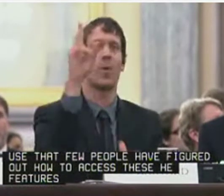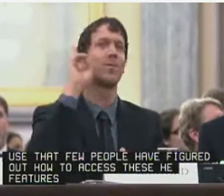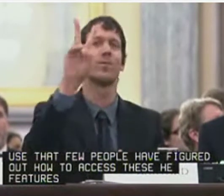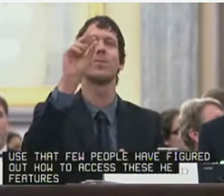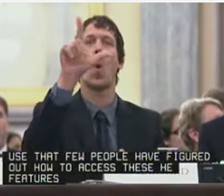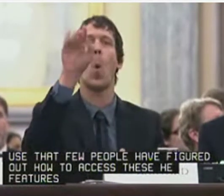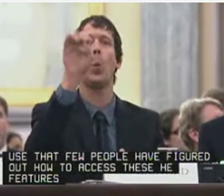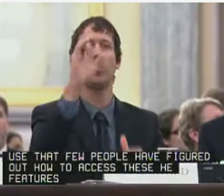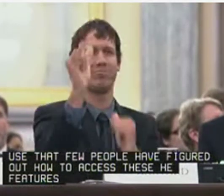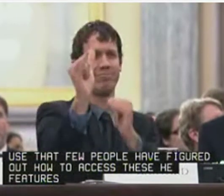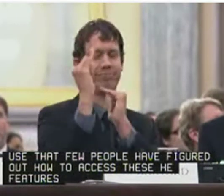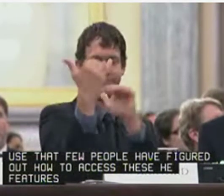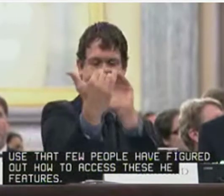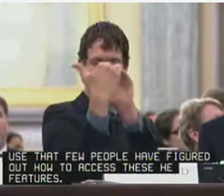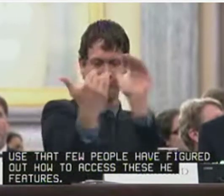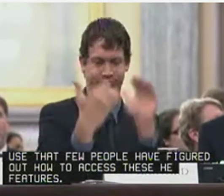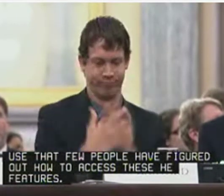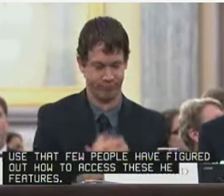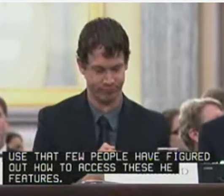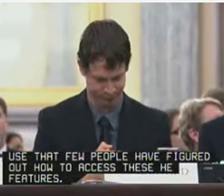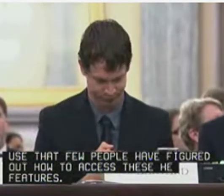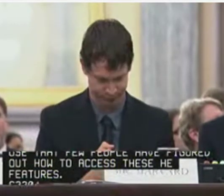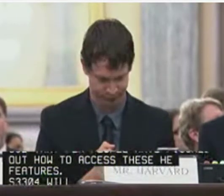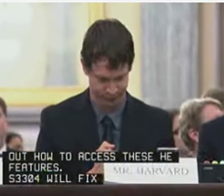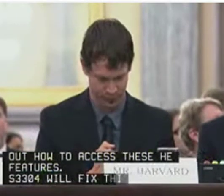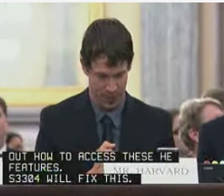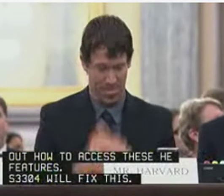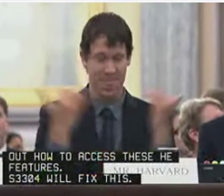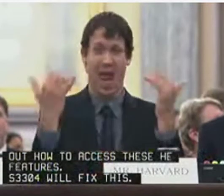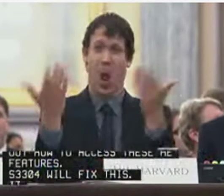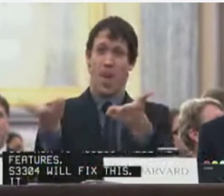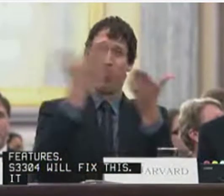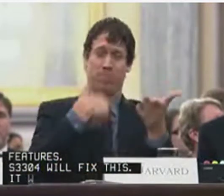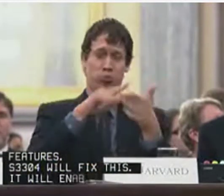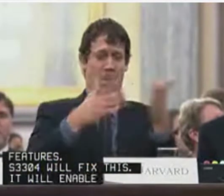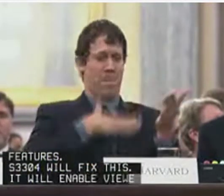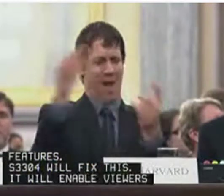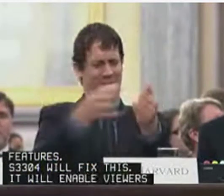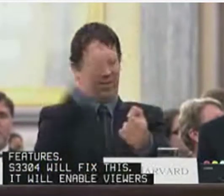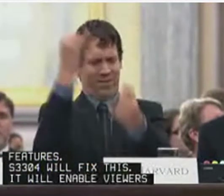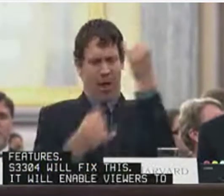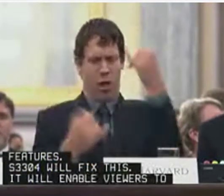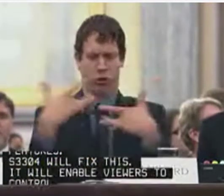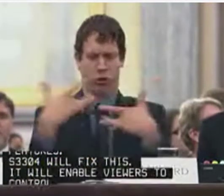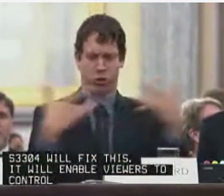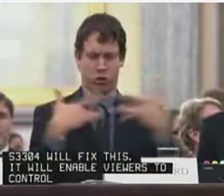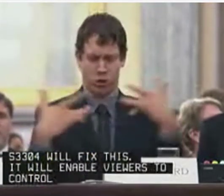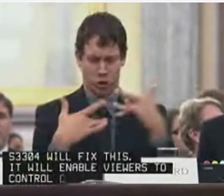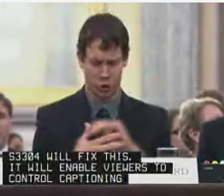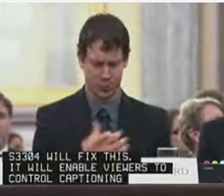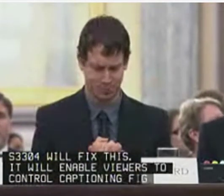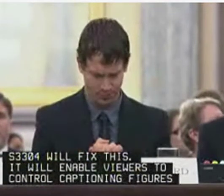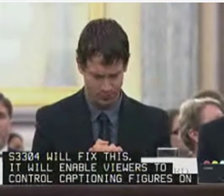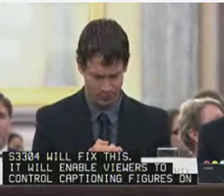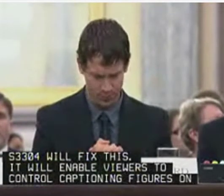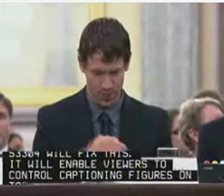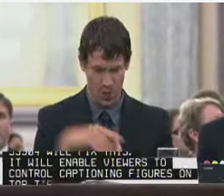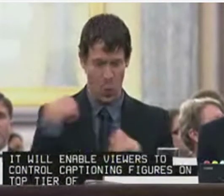S3304 will fix this. will enable viewers to control captioning features on the top tier of the on-screen menu. It will also require video devices with remote